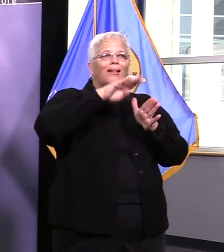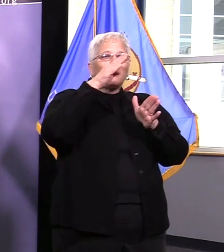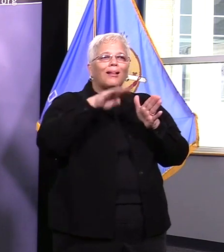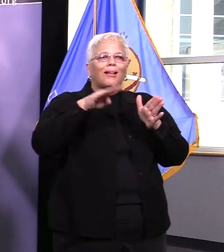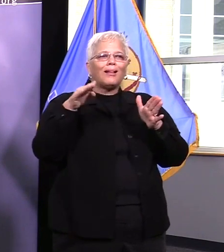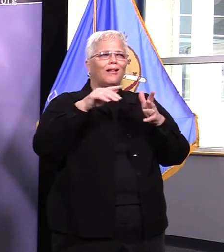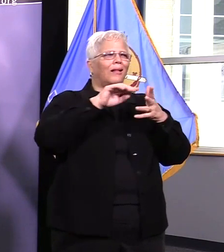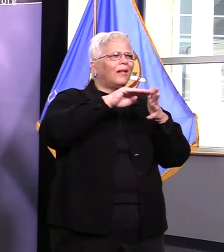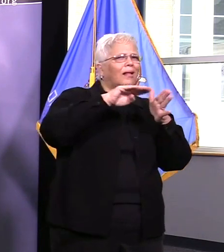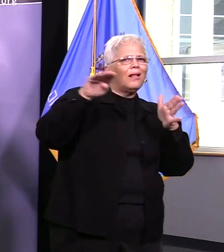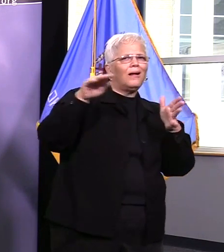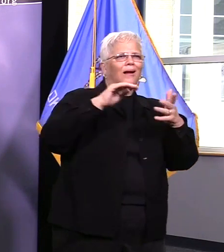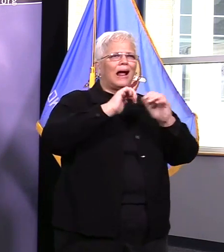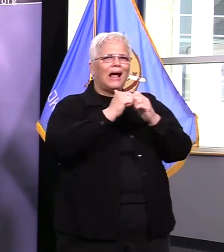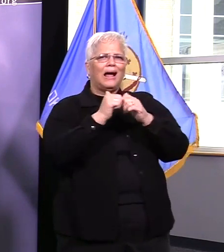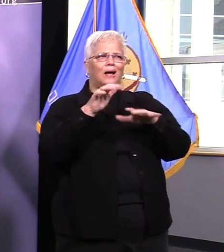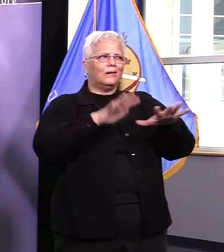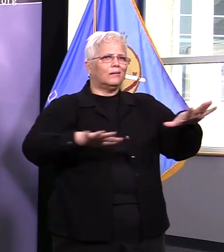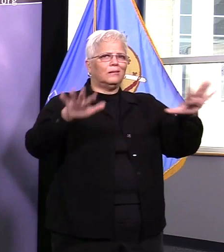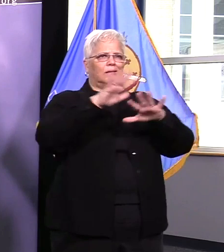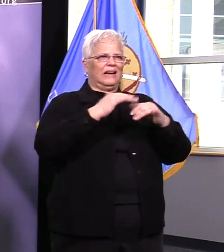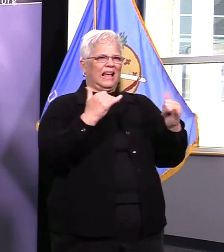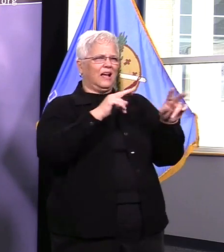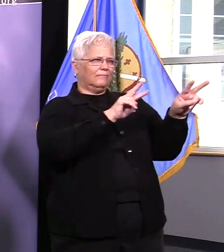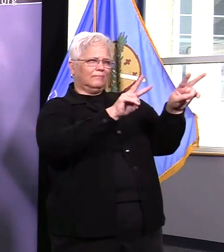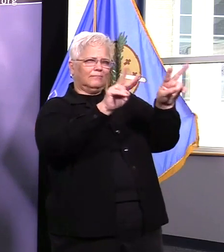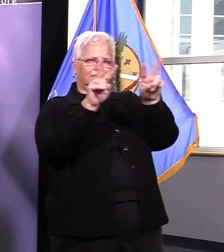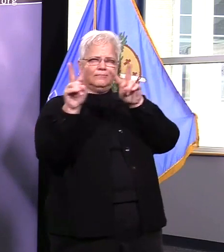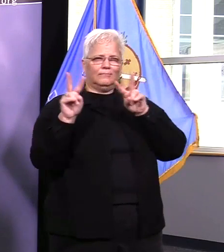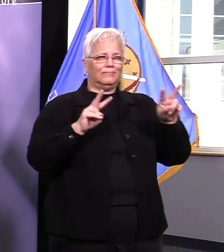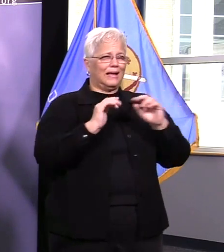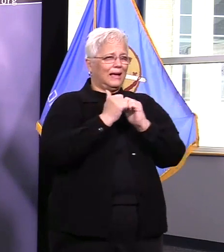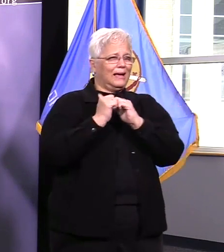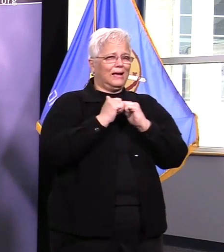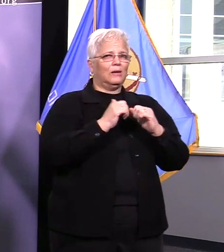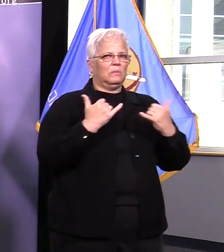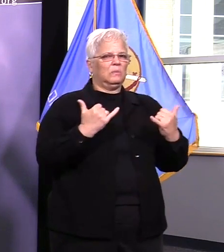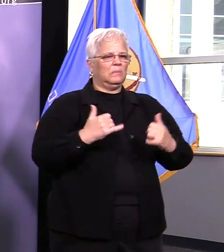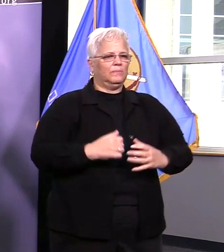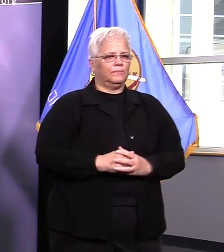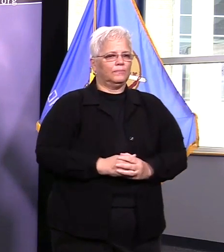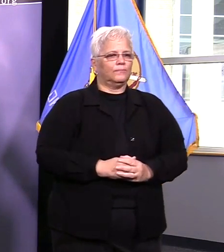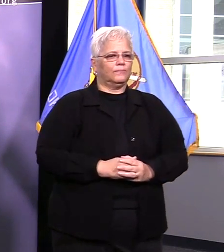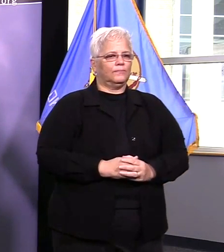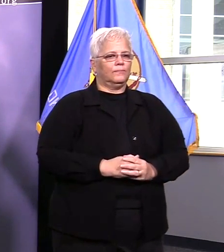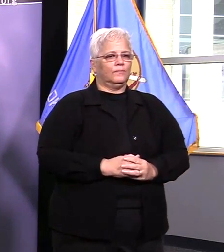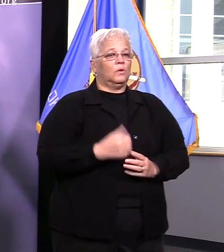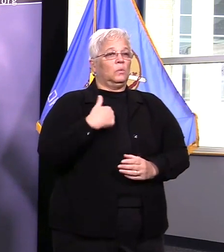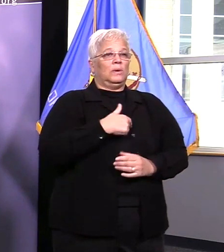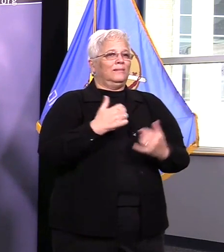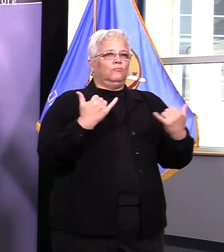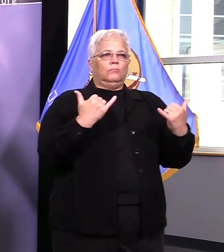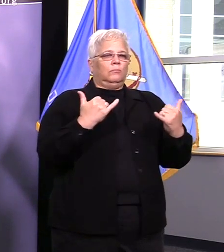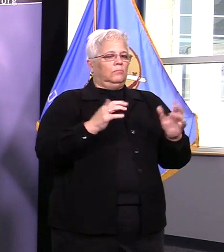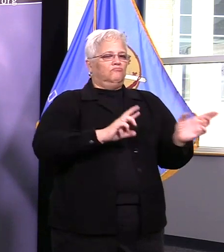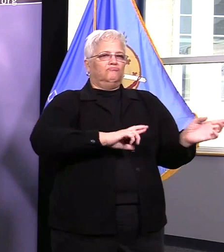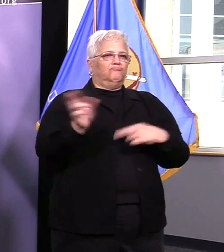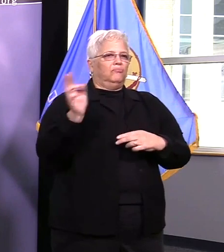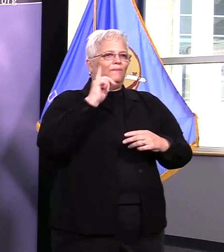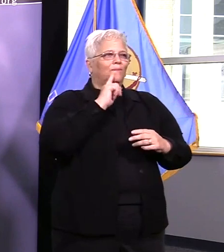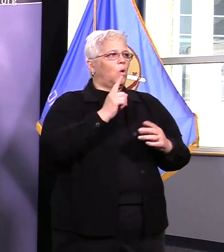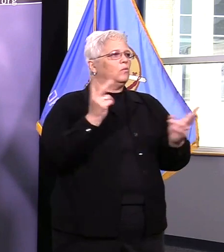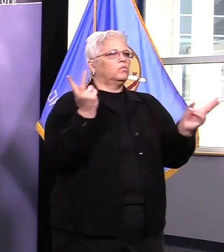that preparing for the worst is the worst of whatever mother nature can throw at us and we really don't have any say in that in this case